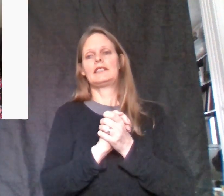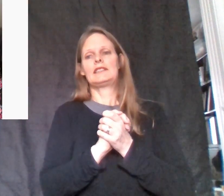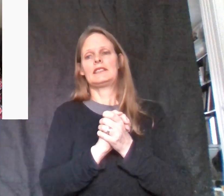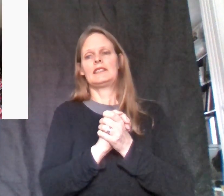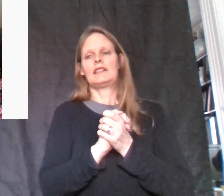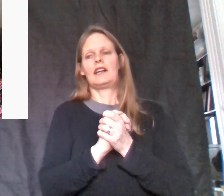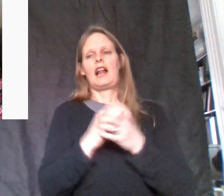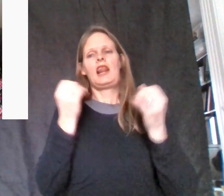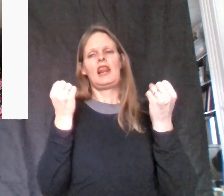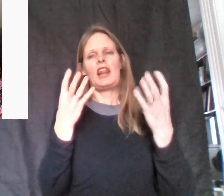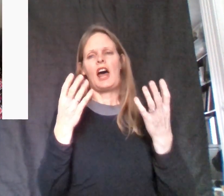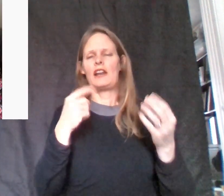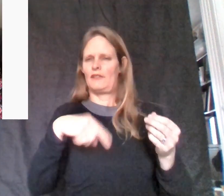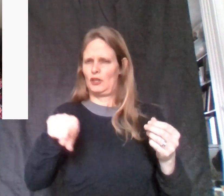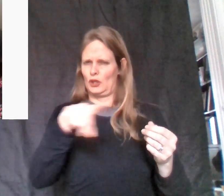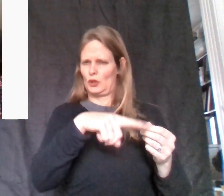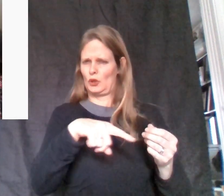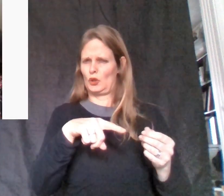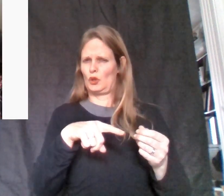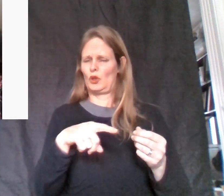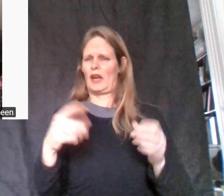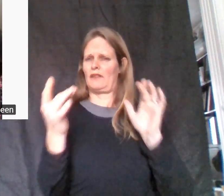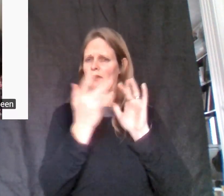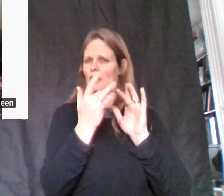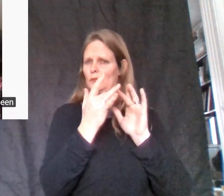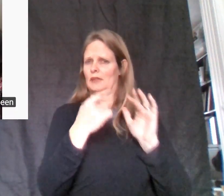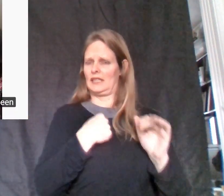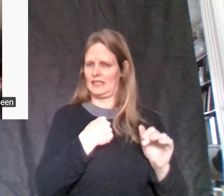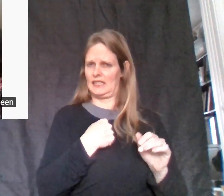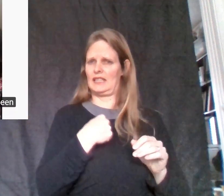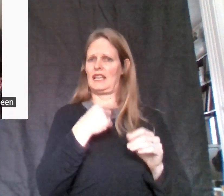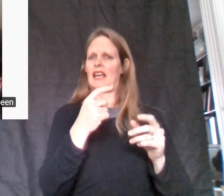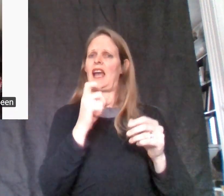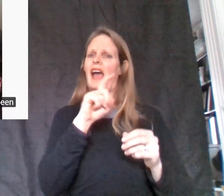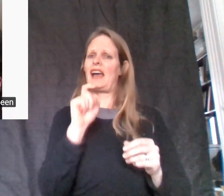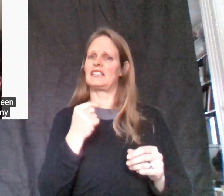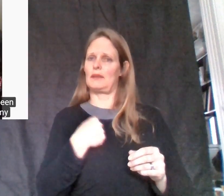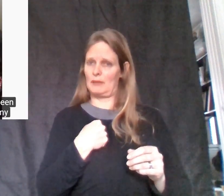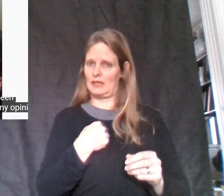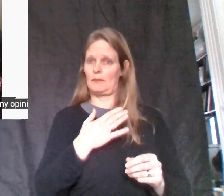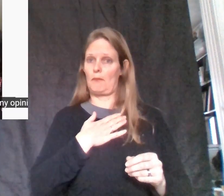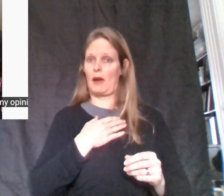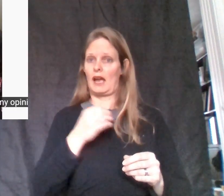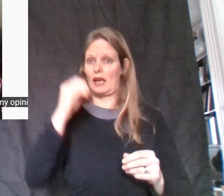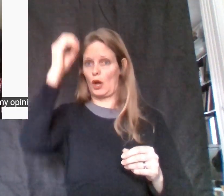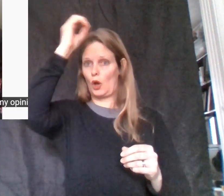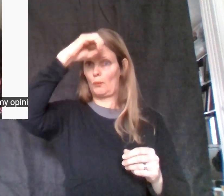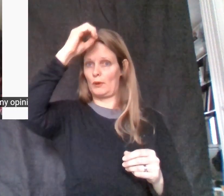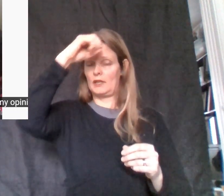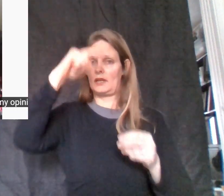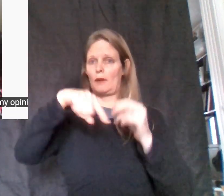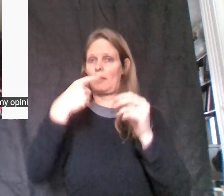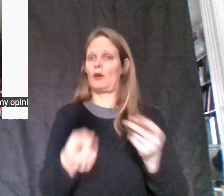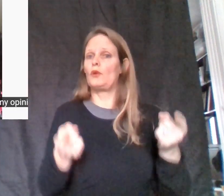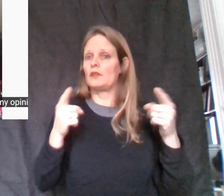So a lot of you have been reaching out to me, asking me my opinion about what's going on and,